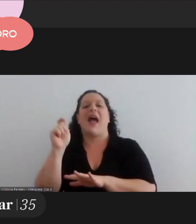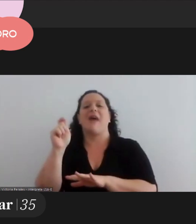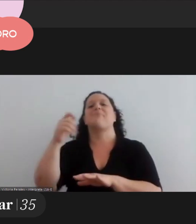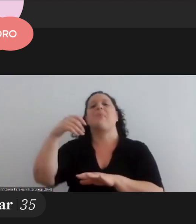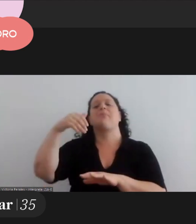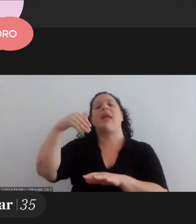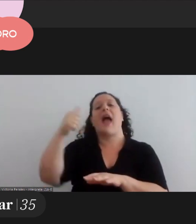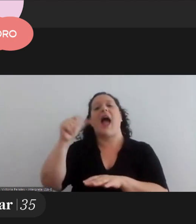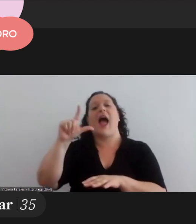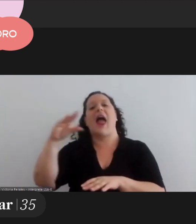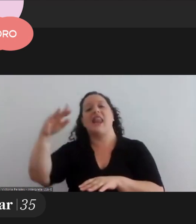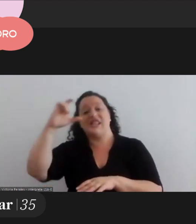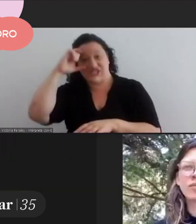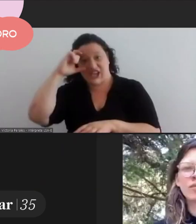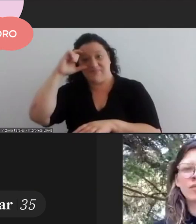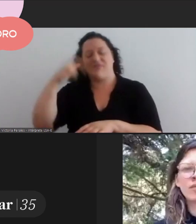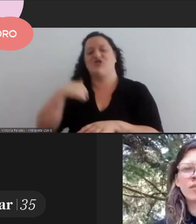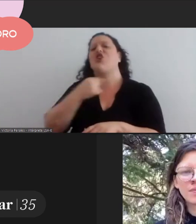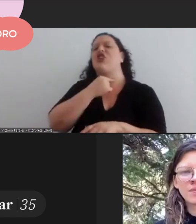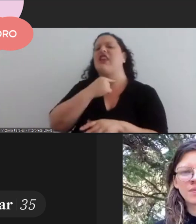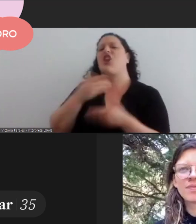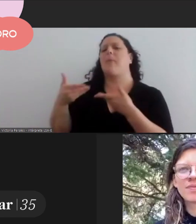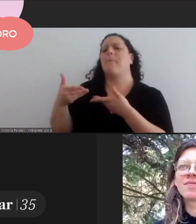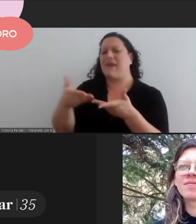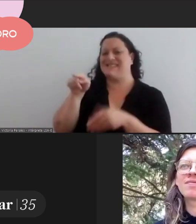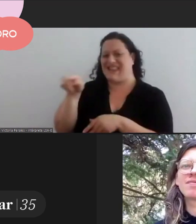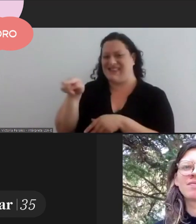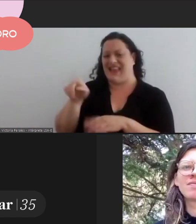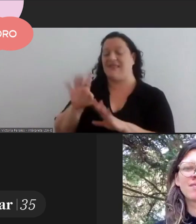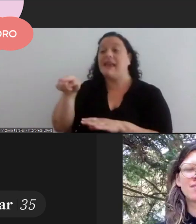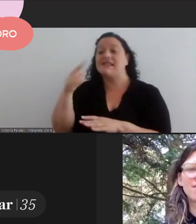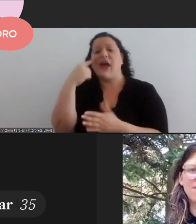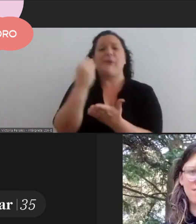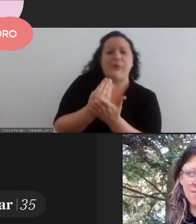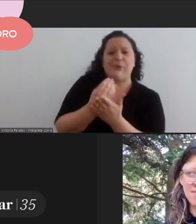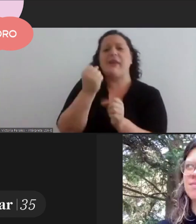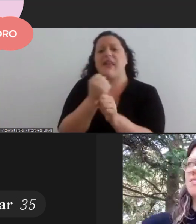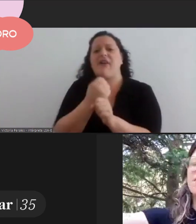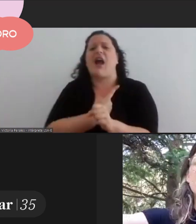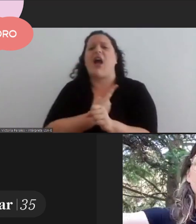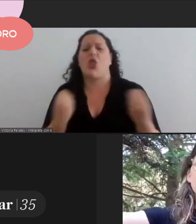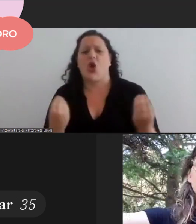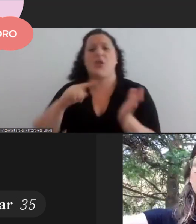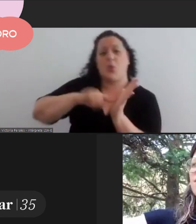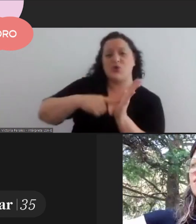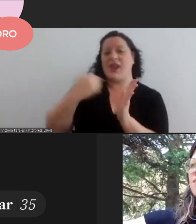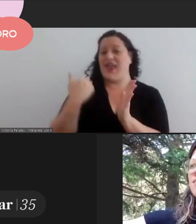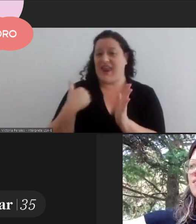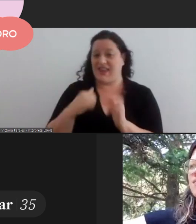preparing, I'm going to introduce her. She works and lives in Buenos Aires, Argentina.